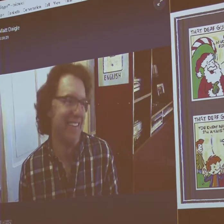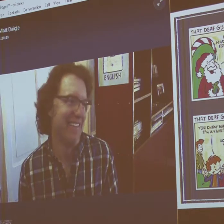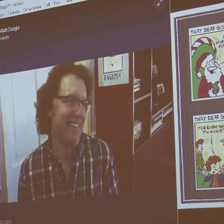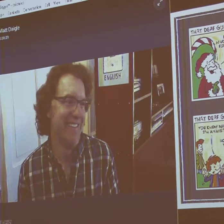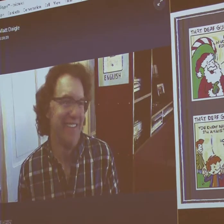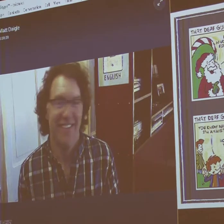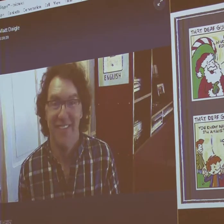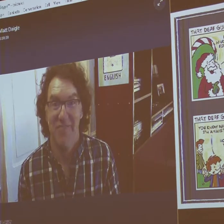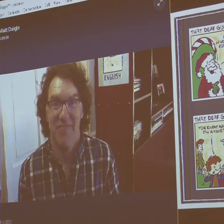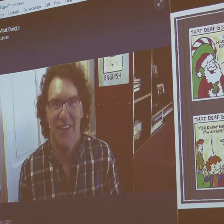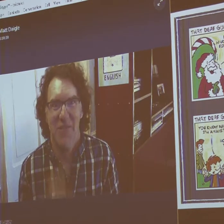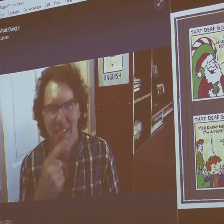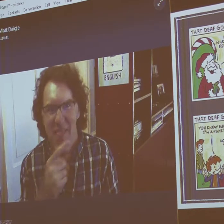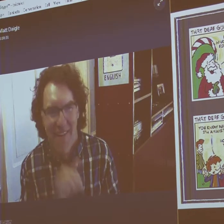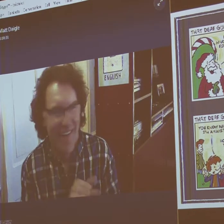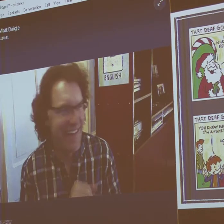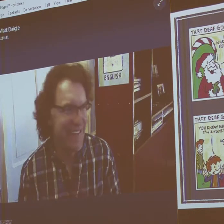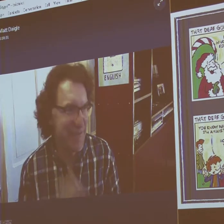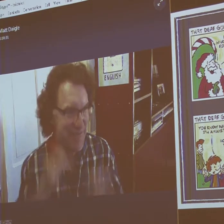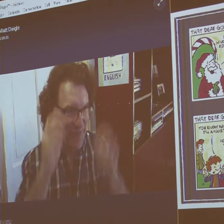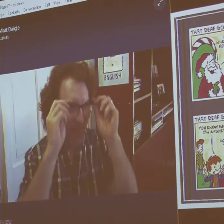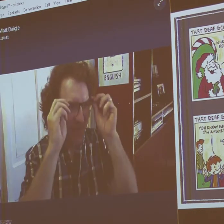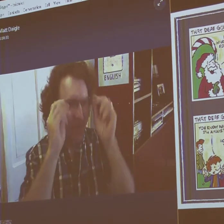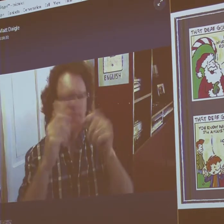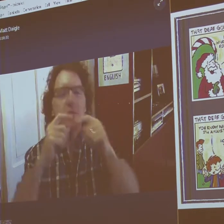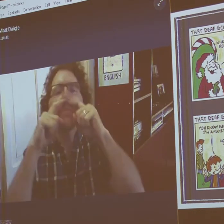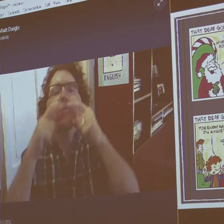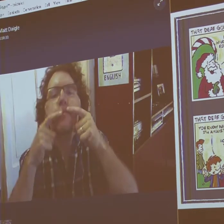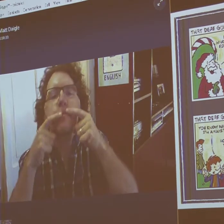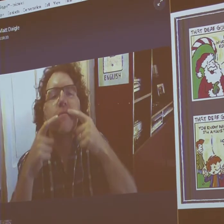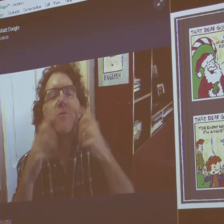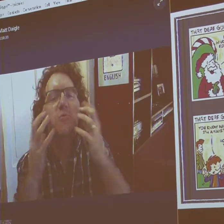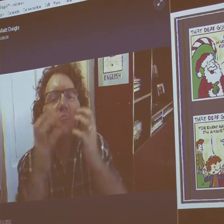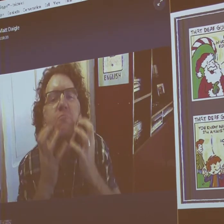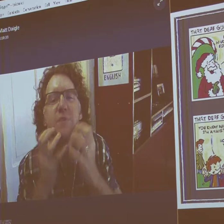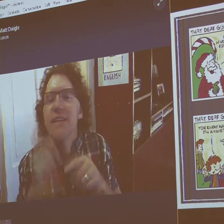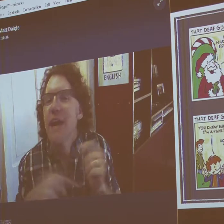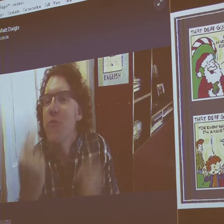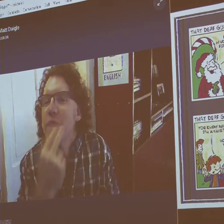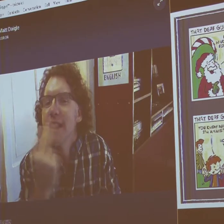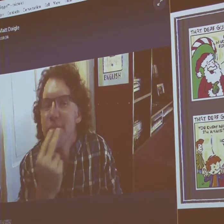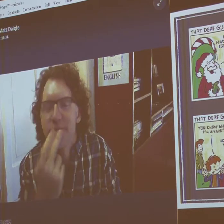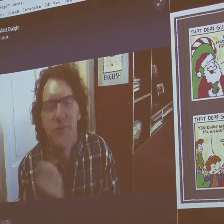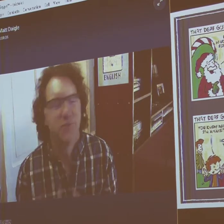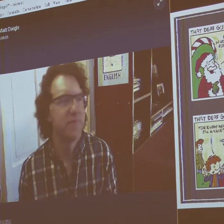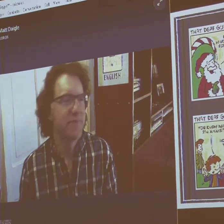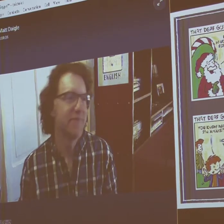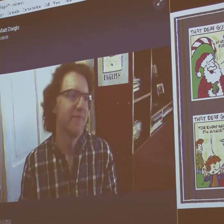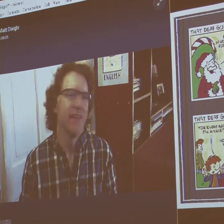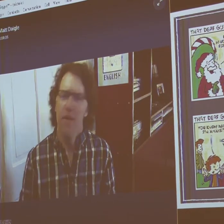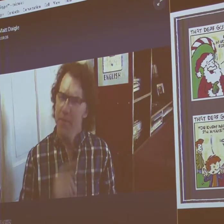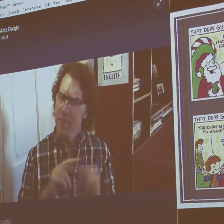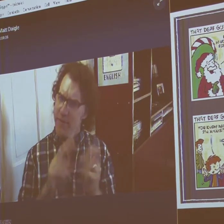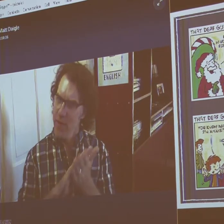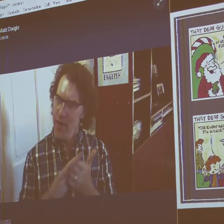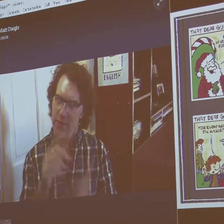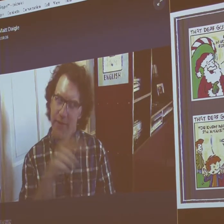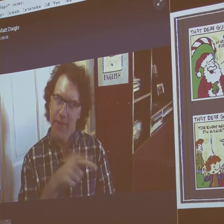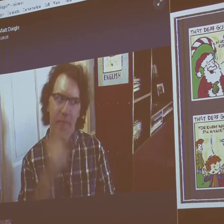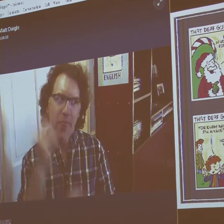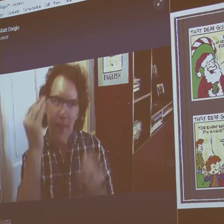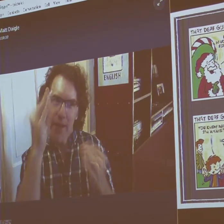Santa's, you know, the deaf person can't read Santa's lips, because of the beard, can't read the lips. So,